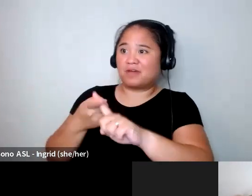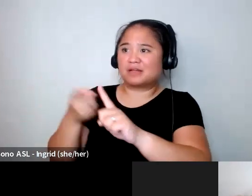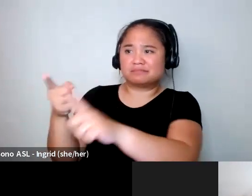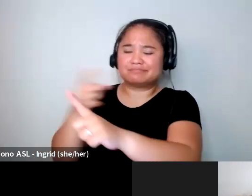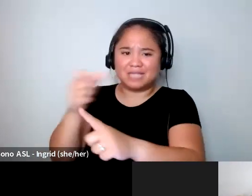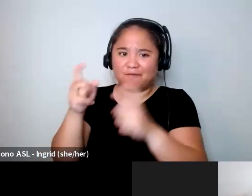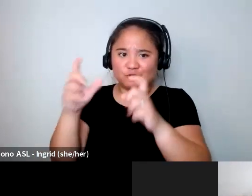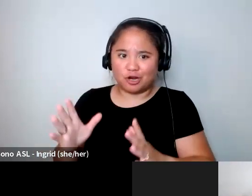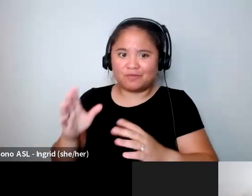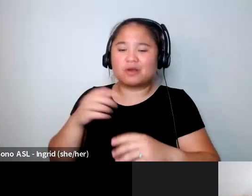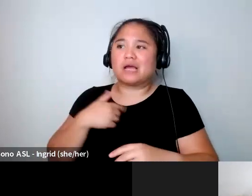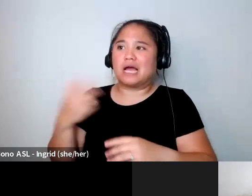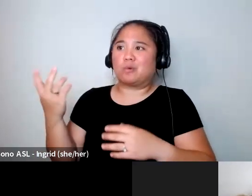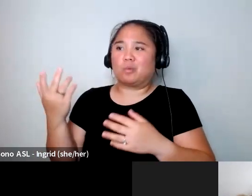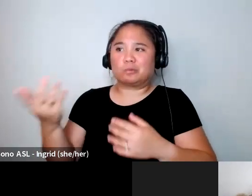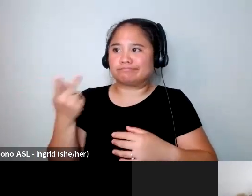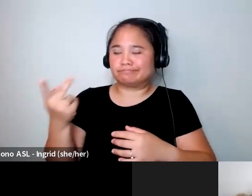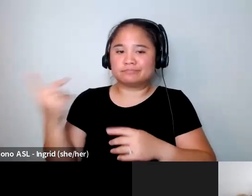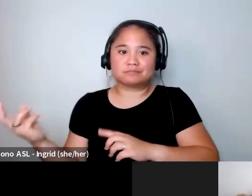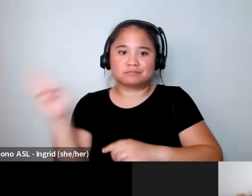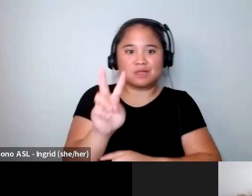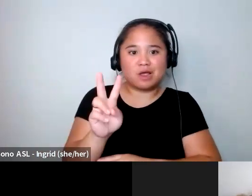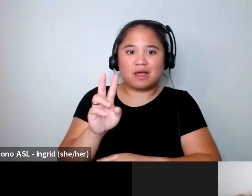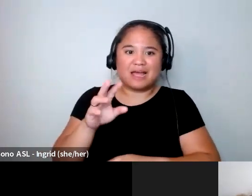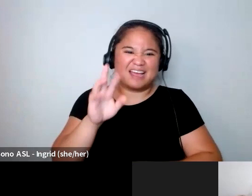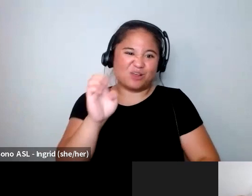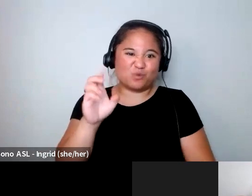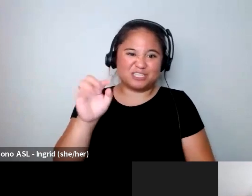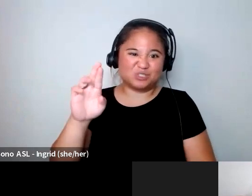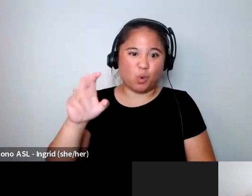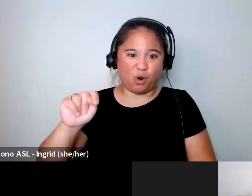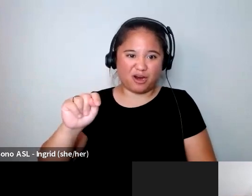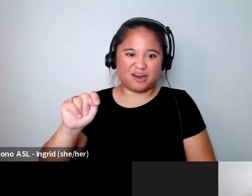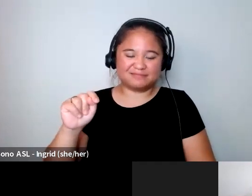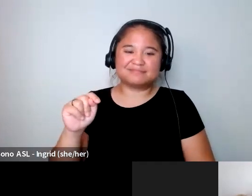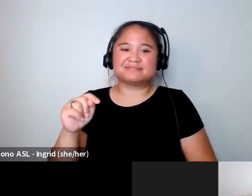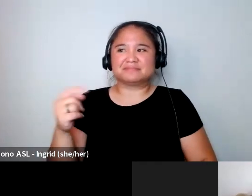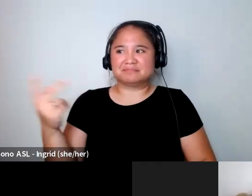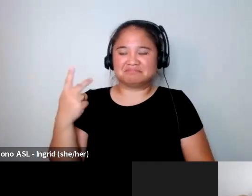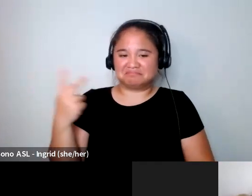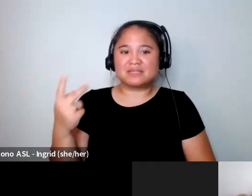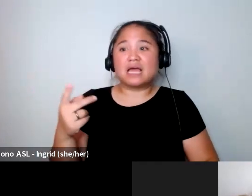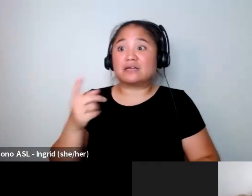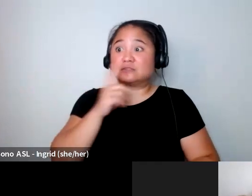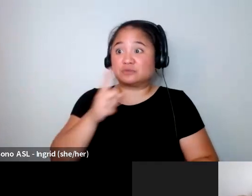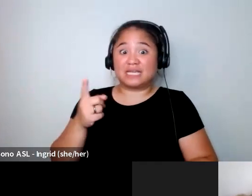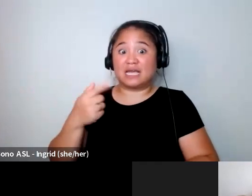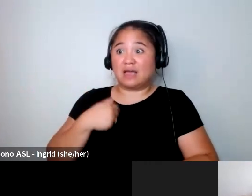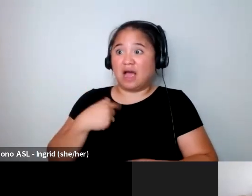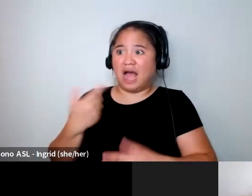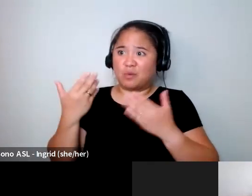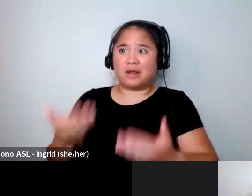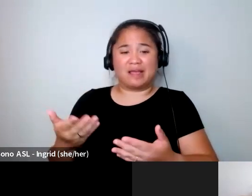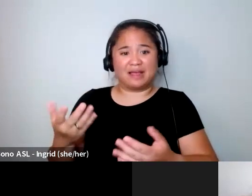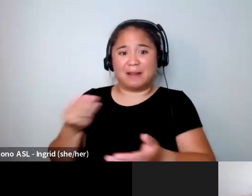to like a all-inclusive resort in turks and keikos and i just in exchange of taking him had him shoot